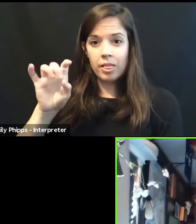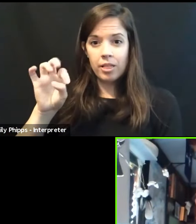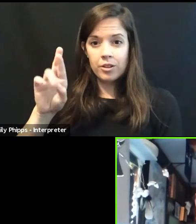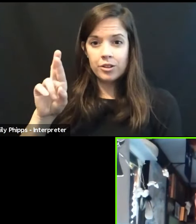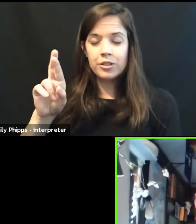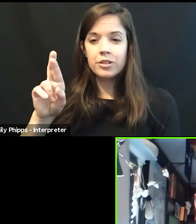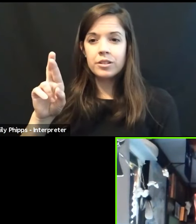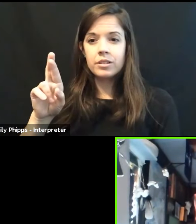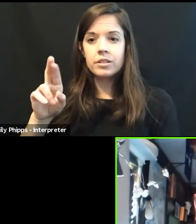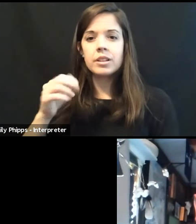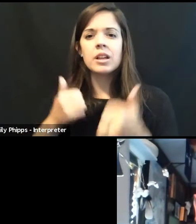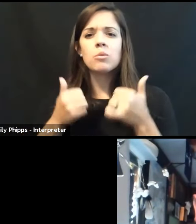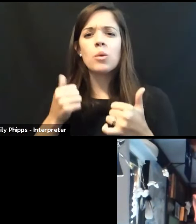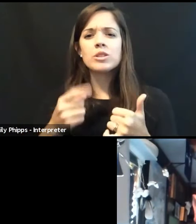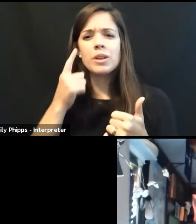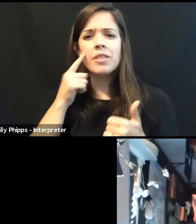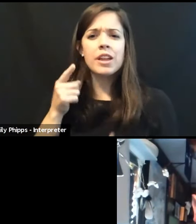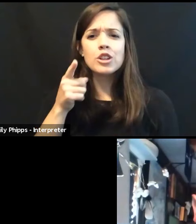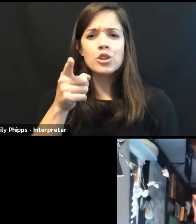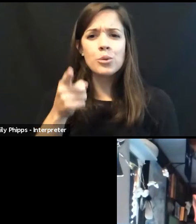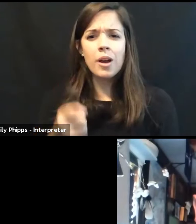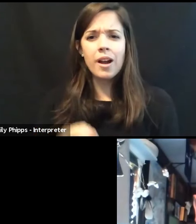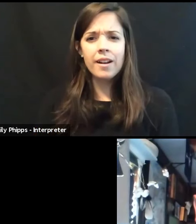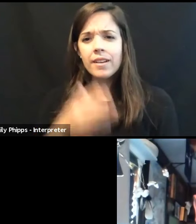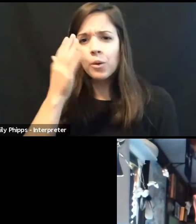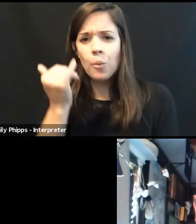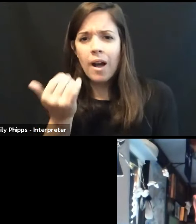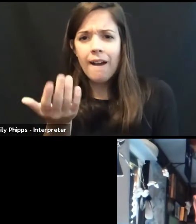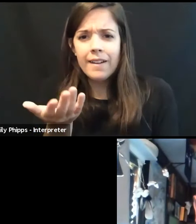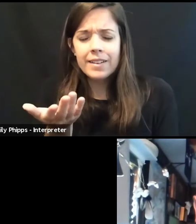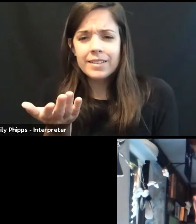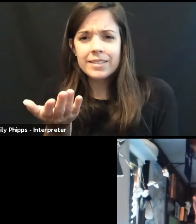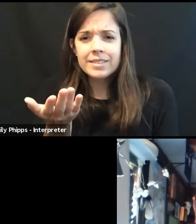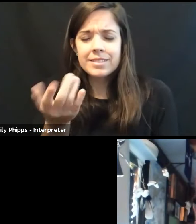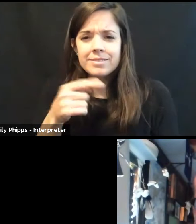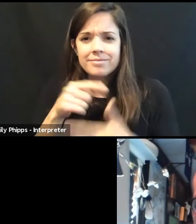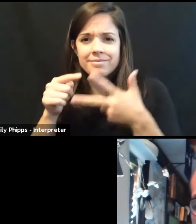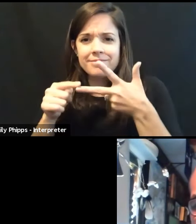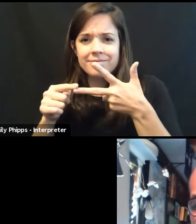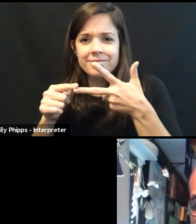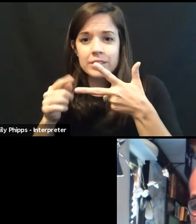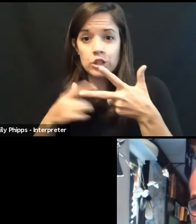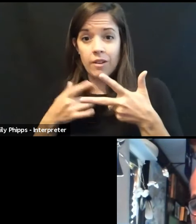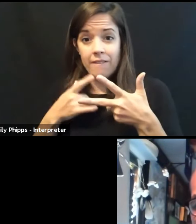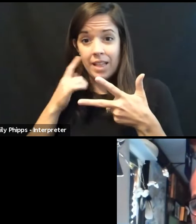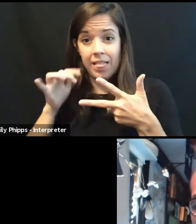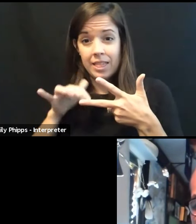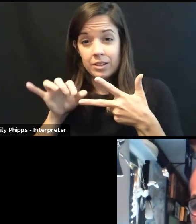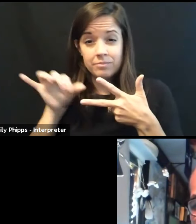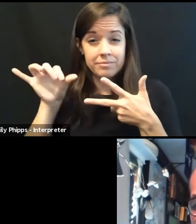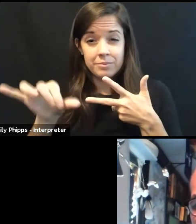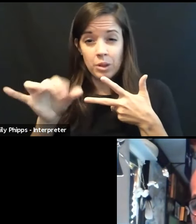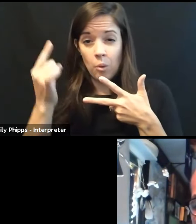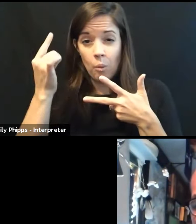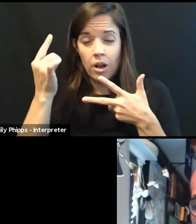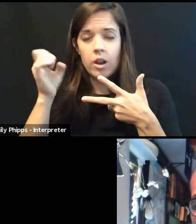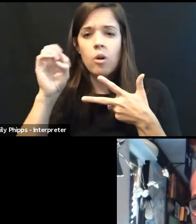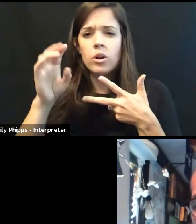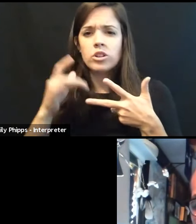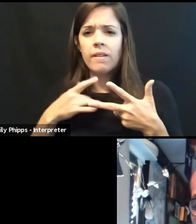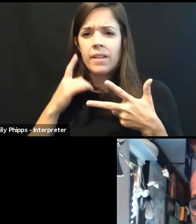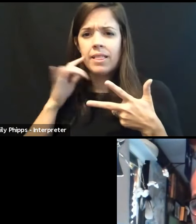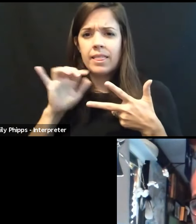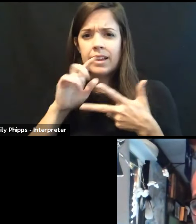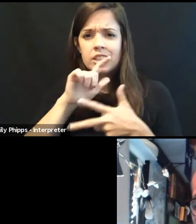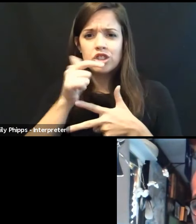Which one do you believe you are and why? Do you feel you're permanently one particular warbler or do you feel like it